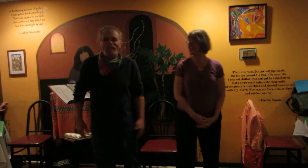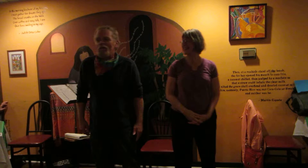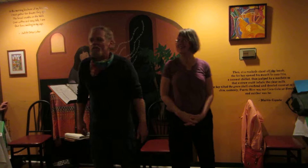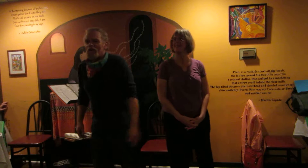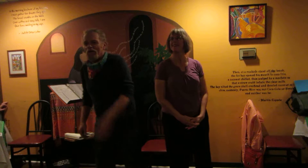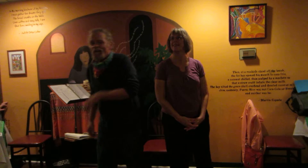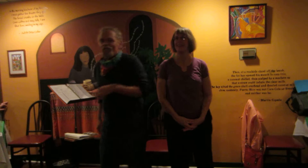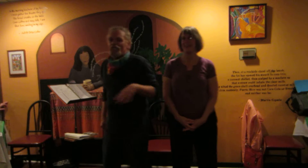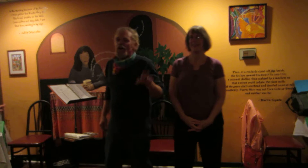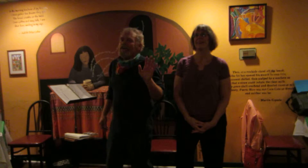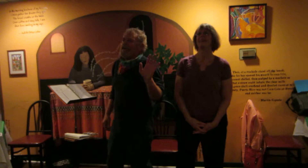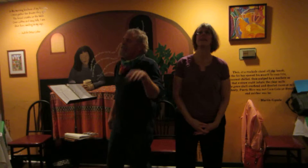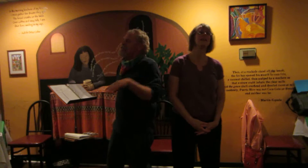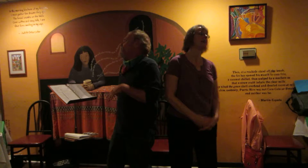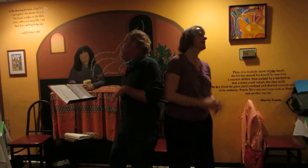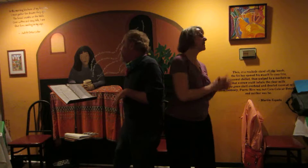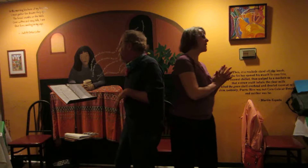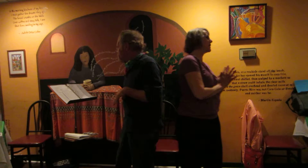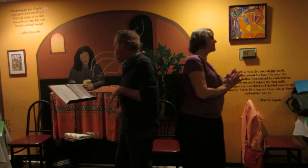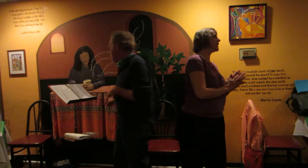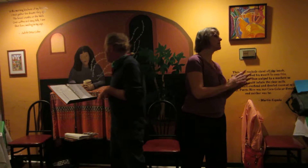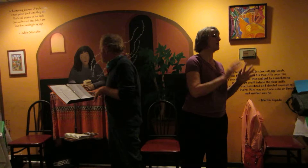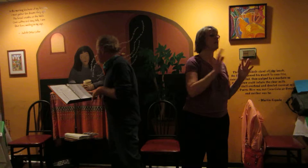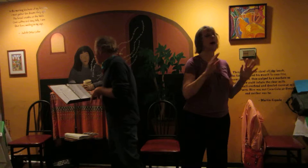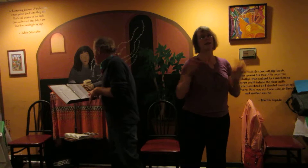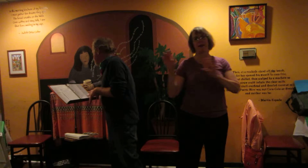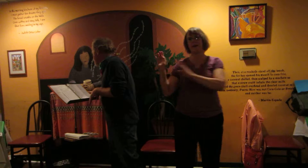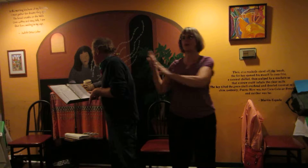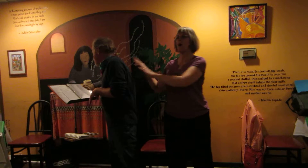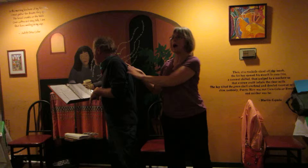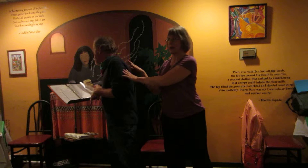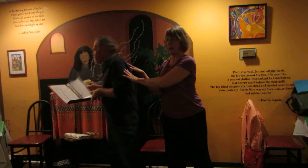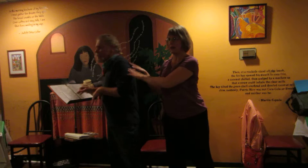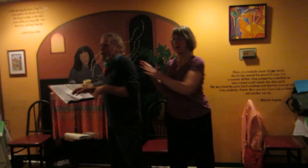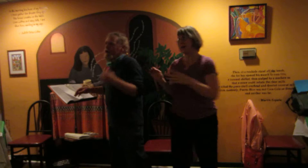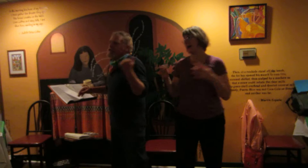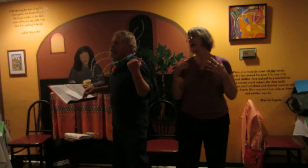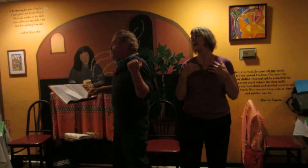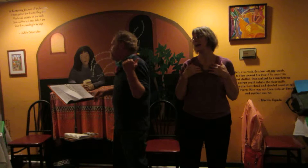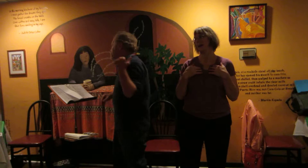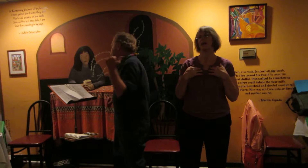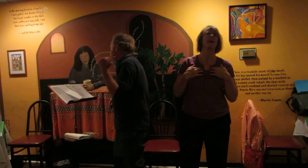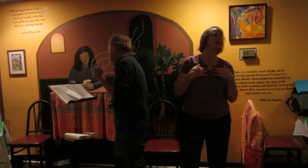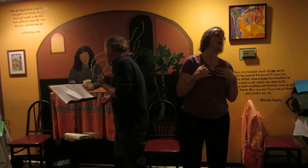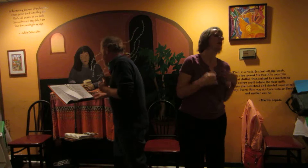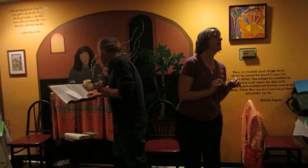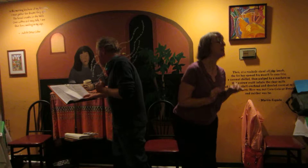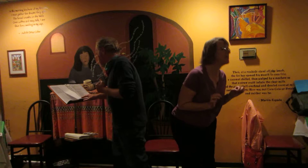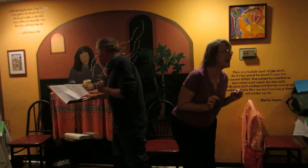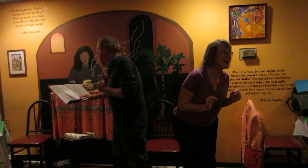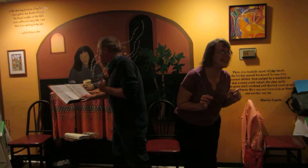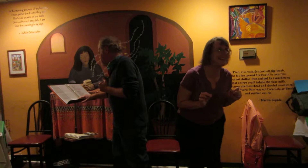This next poem is called Froggy and Tonio. I must tell you that he is Froggy. And she's Tonio.